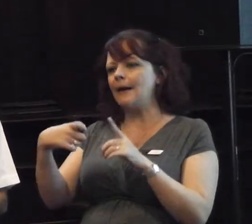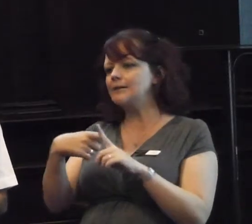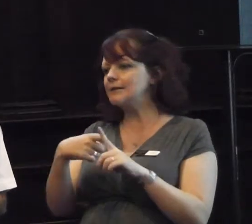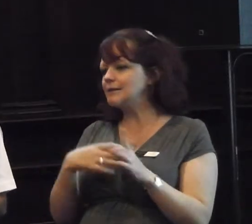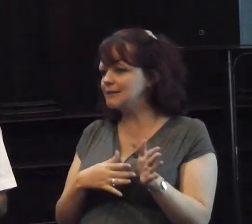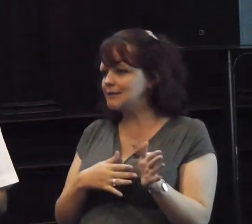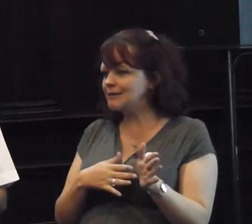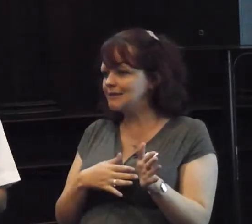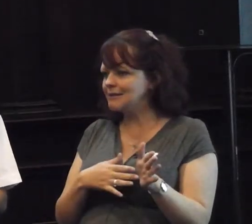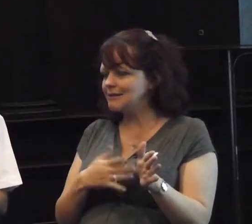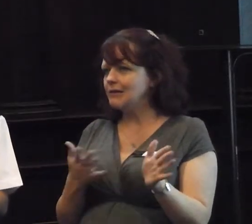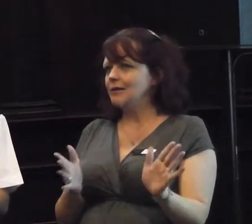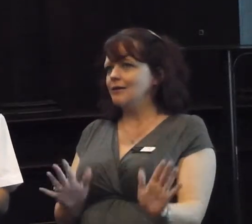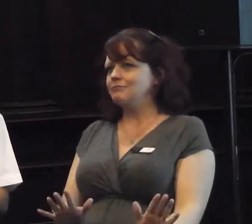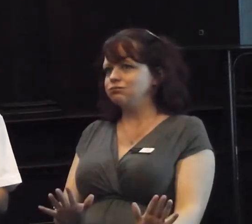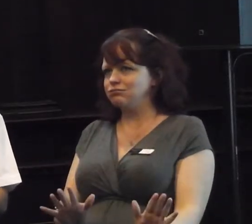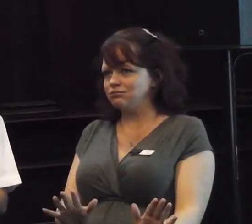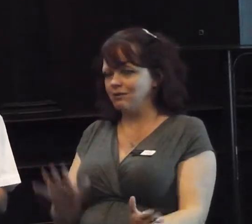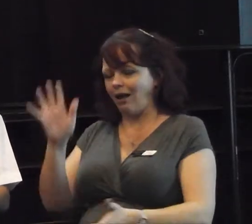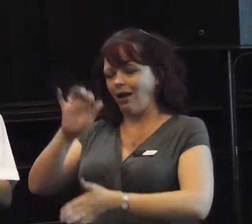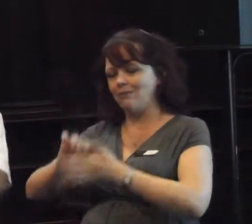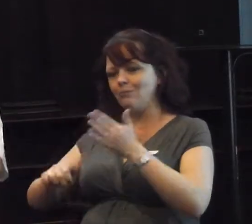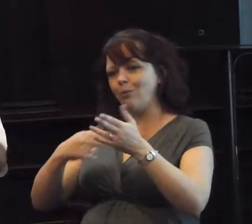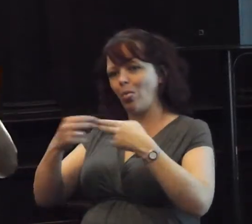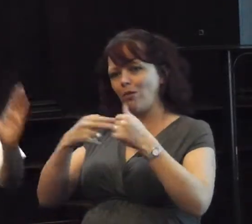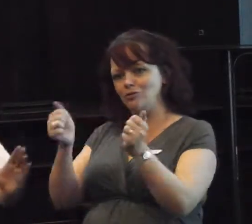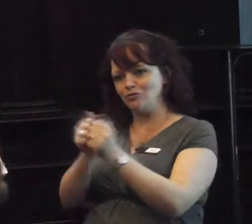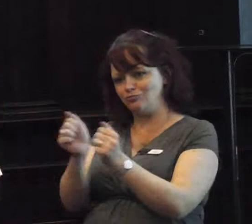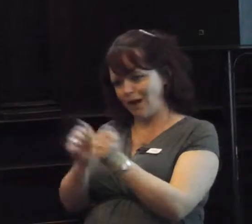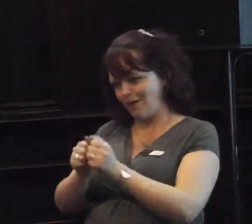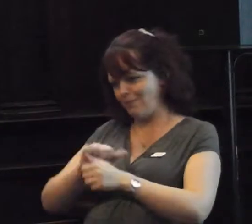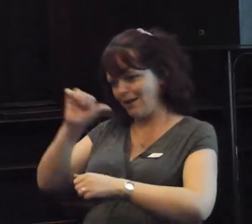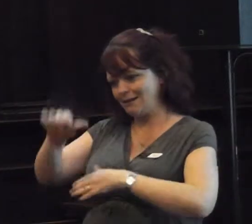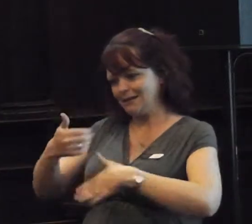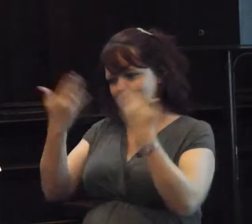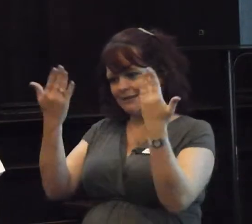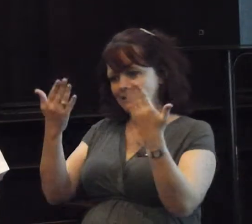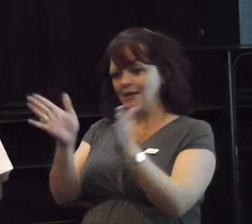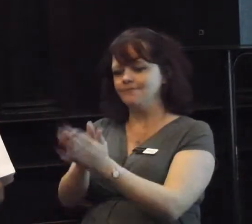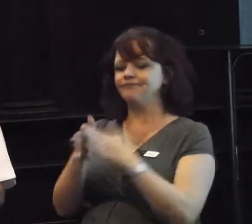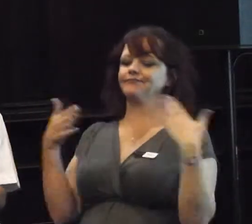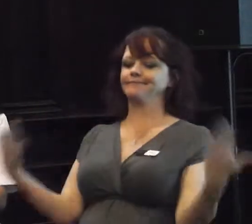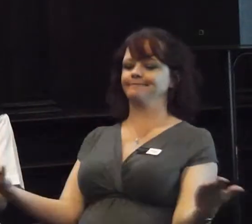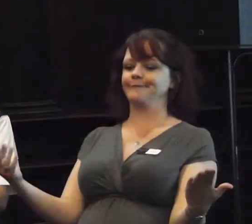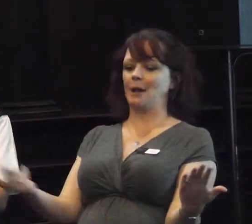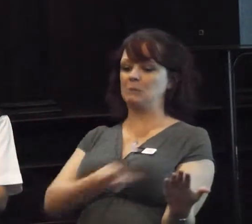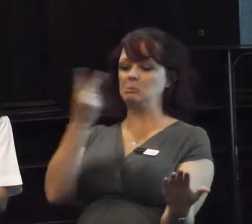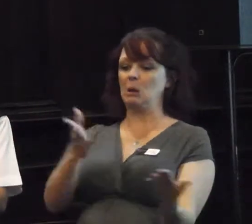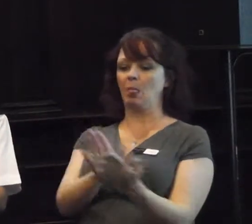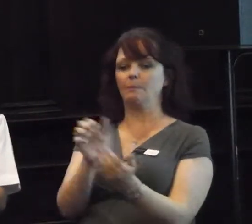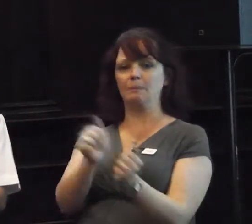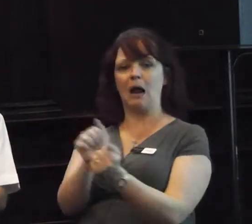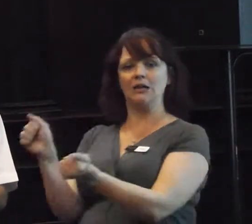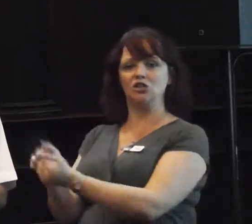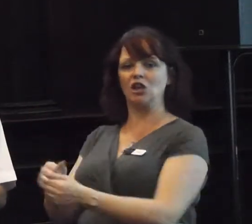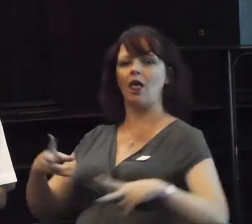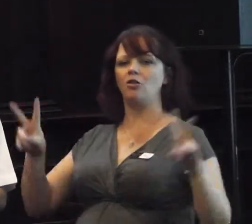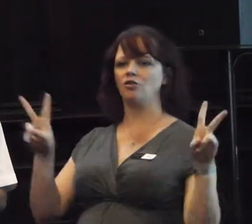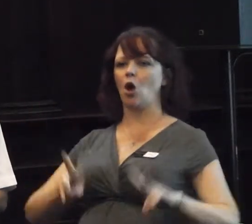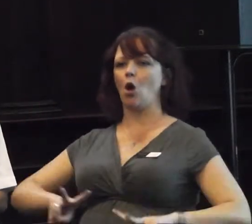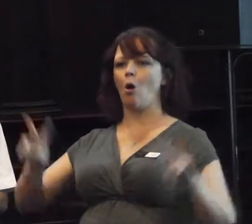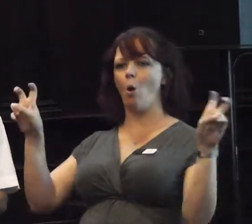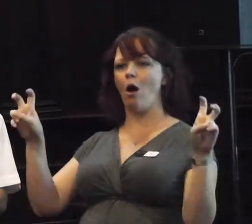What were some of the times? The day after, a double page spread on the National Life Amnesty. A quote